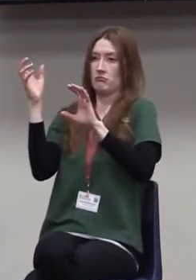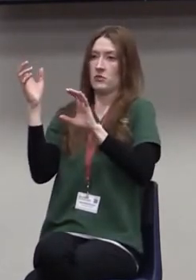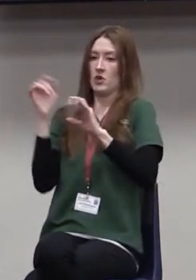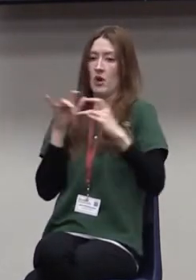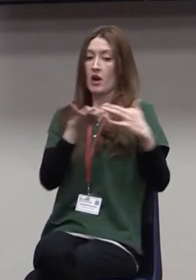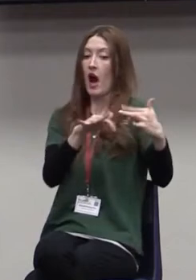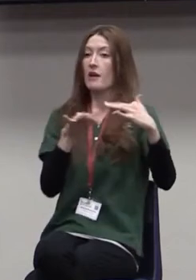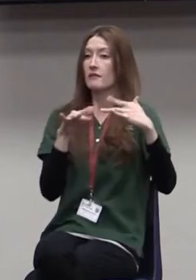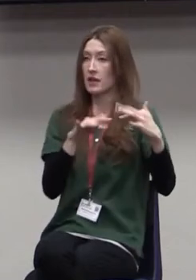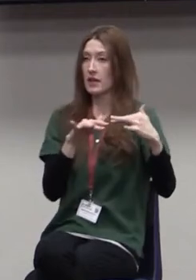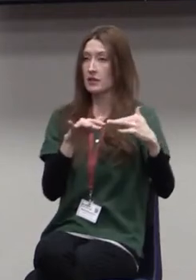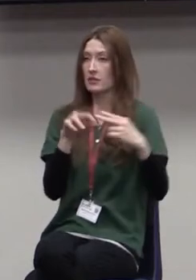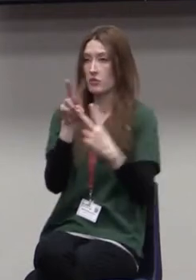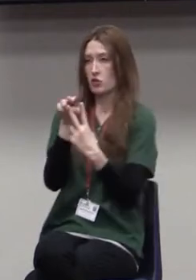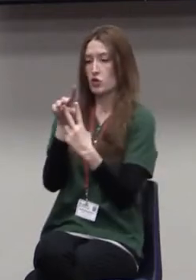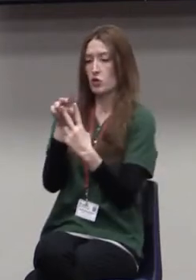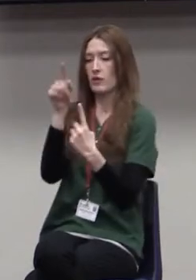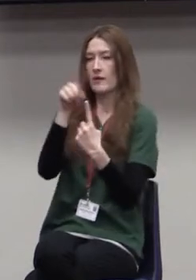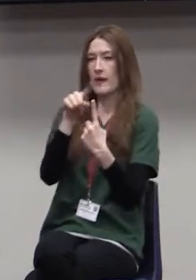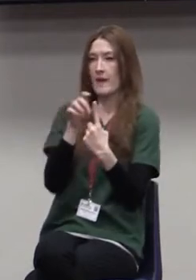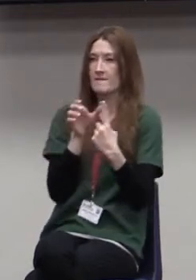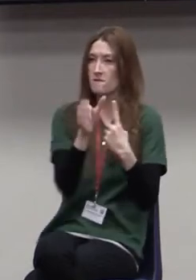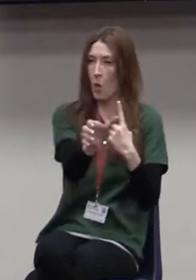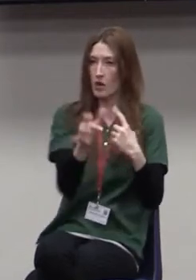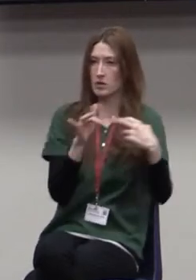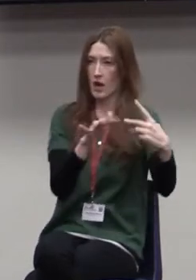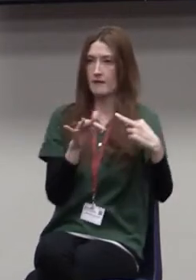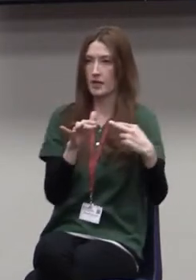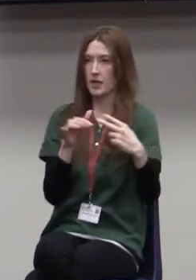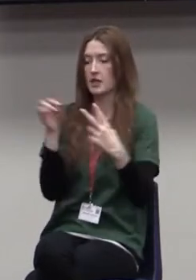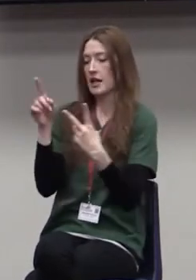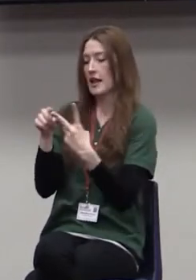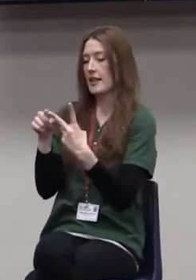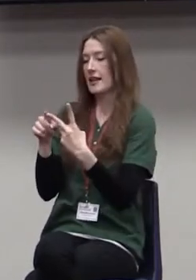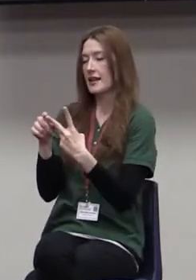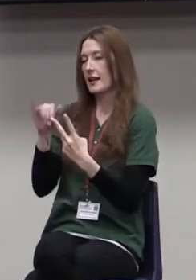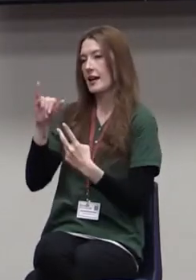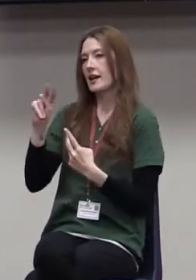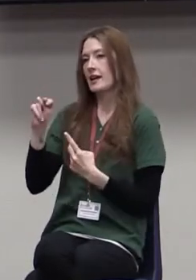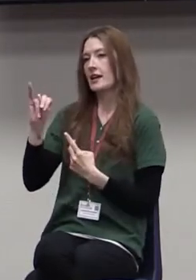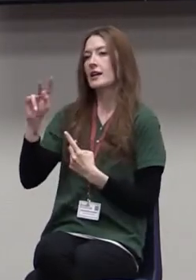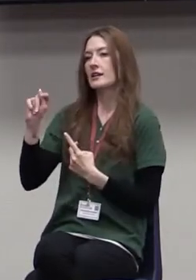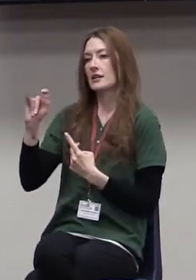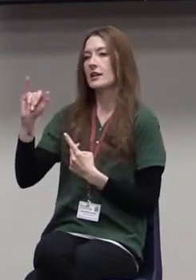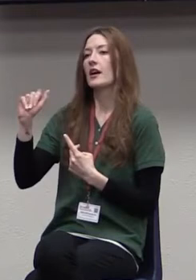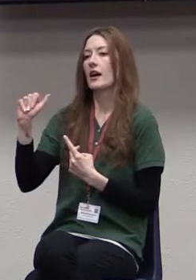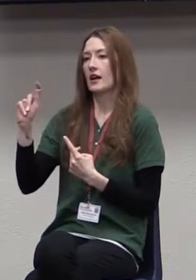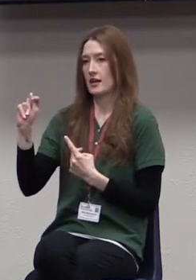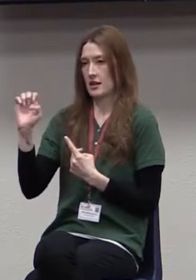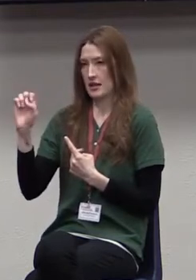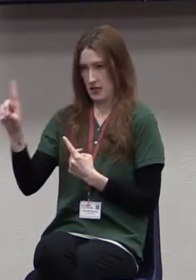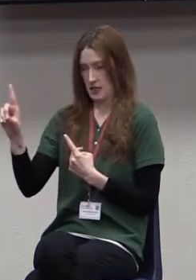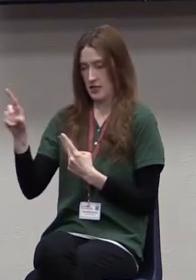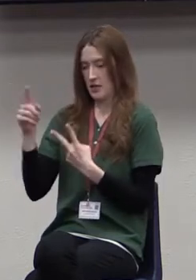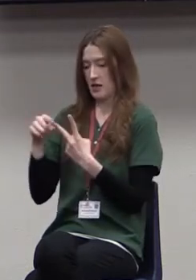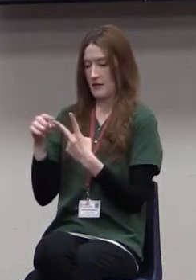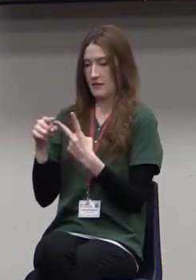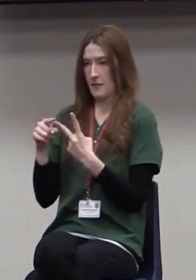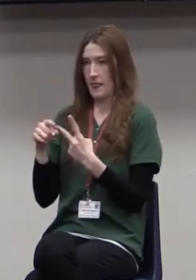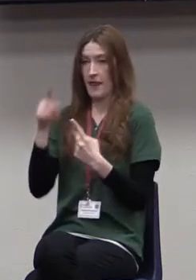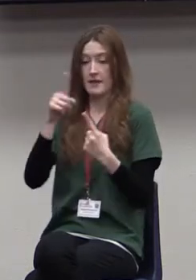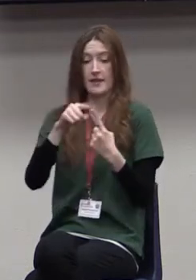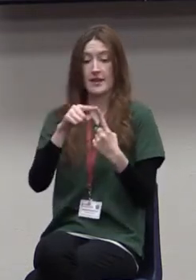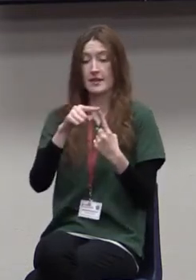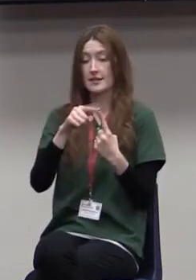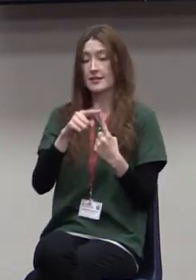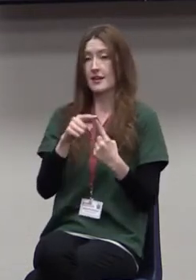There is forced conflict and there is initiated conflict. Forced conflict takes place when people are unprepared